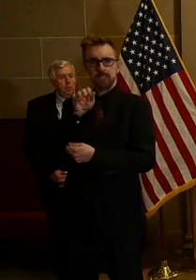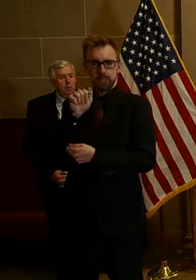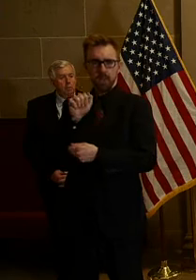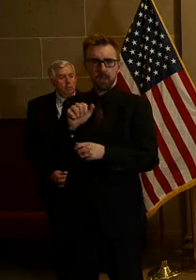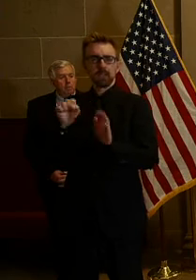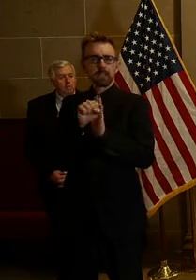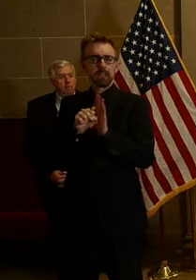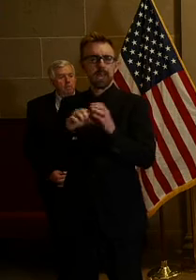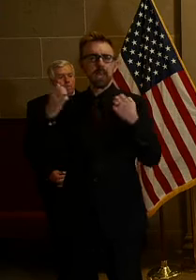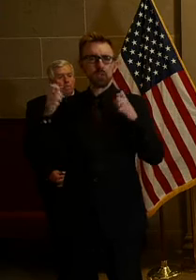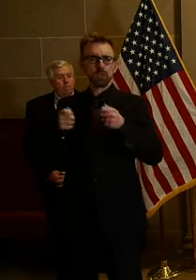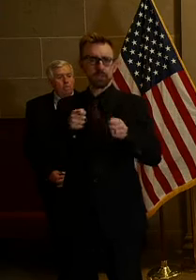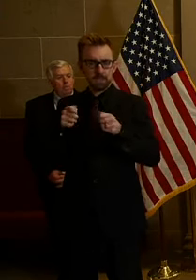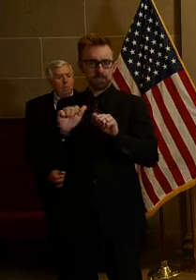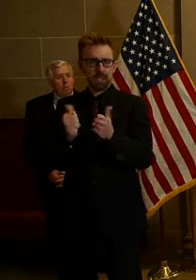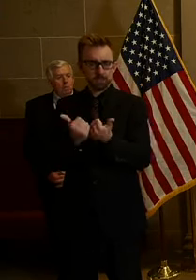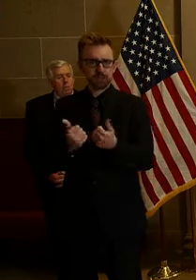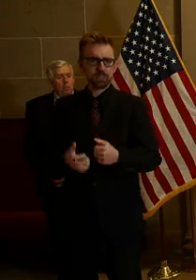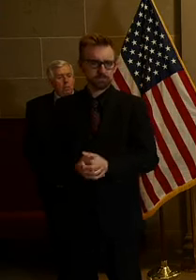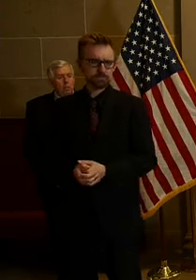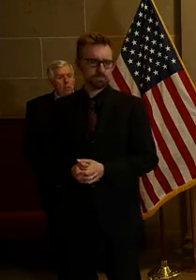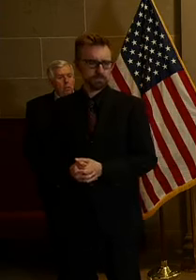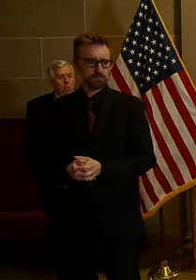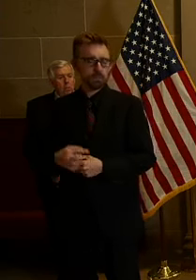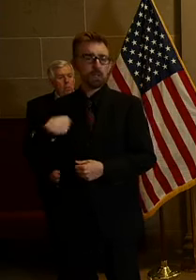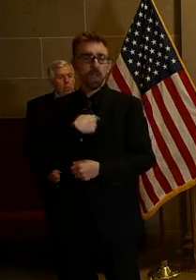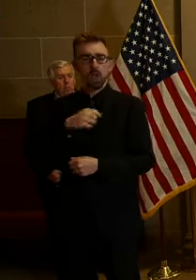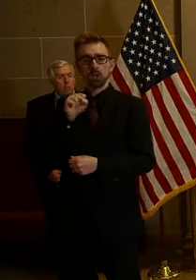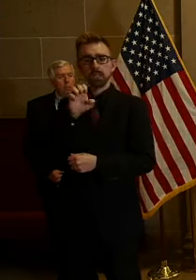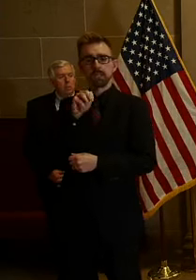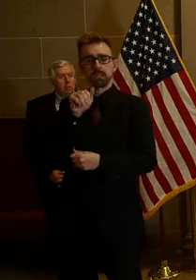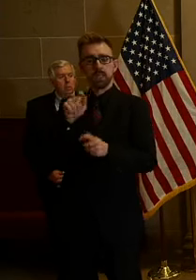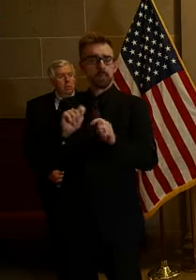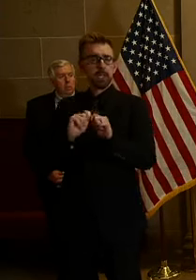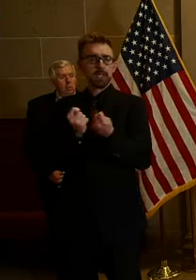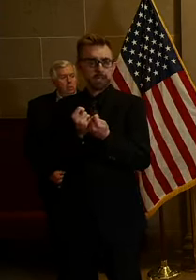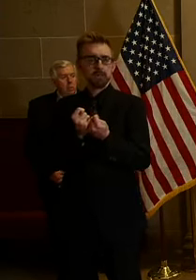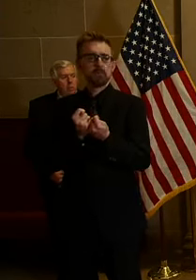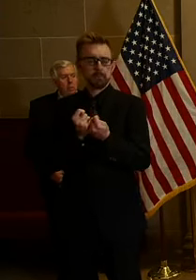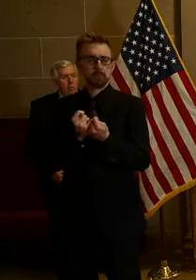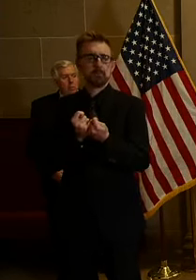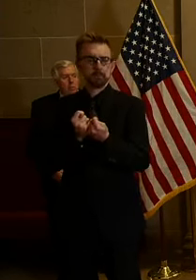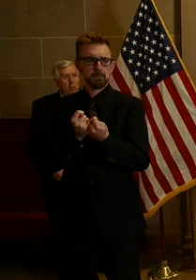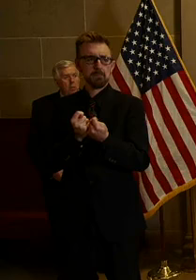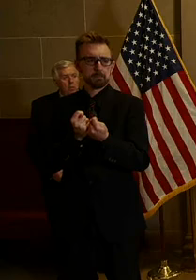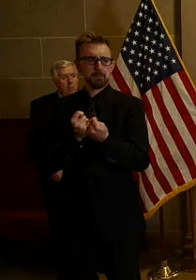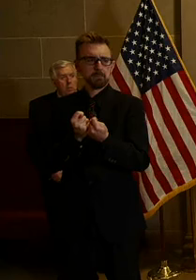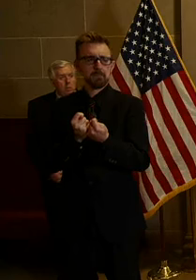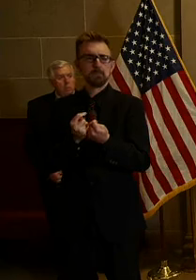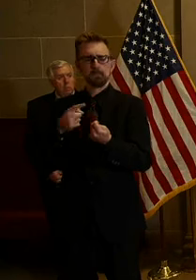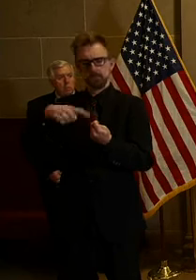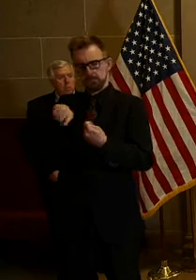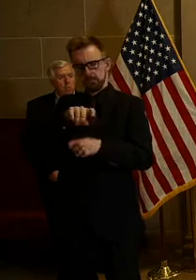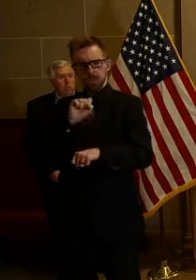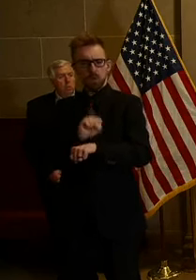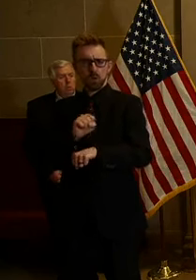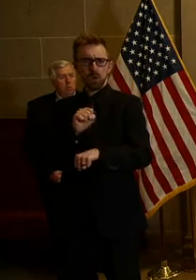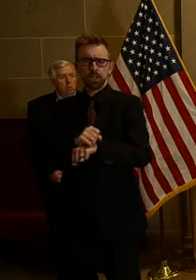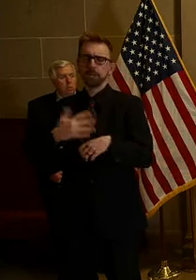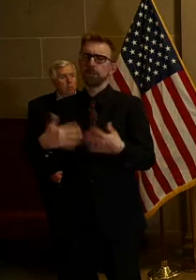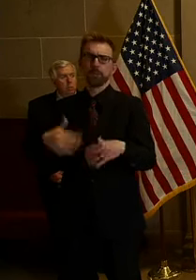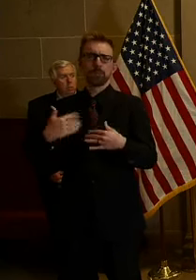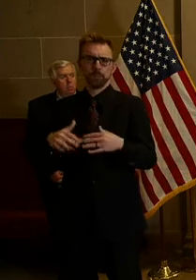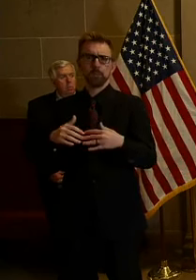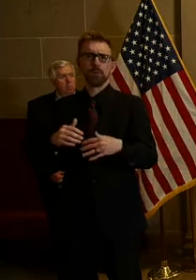Working day and night, our SEMA team has been working very hard to